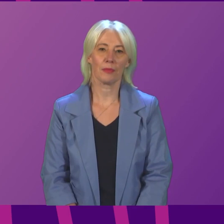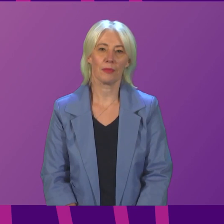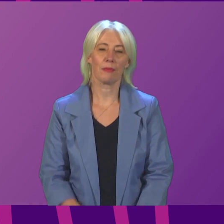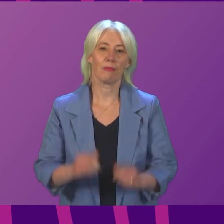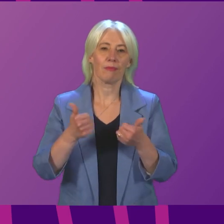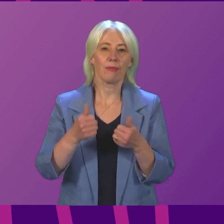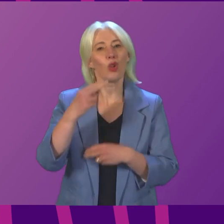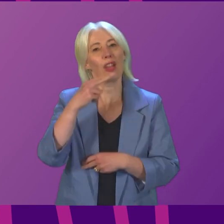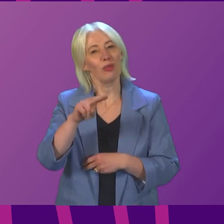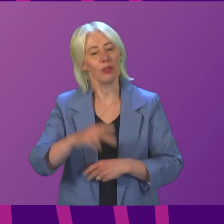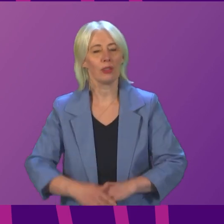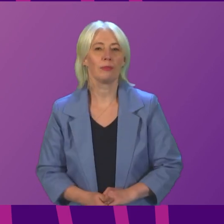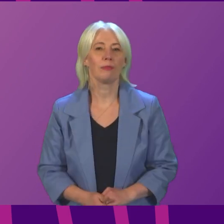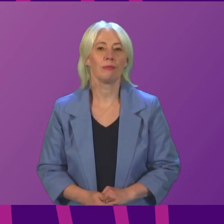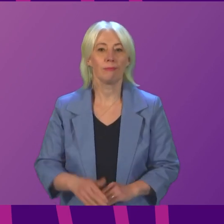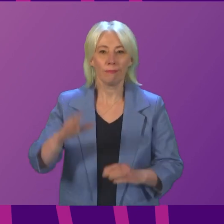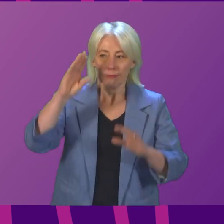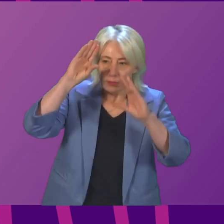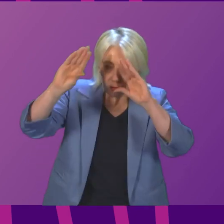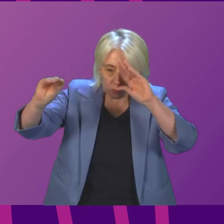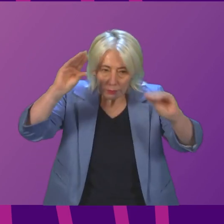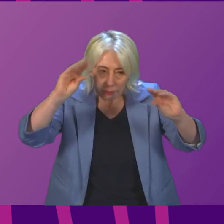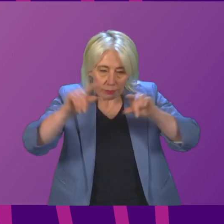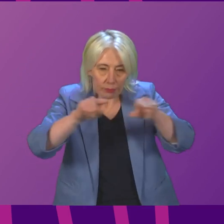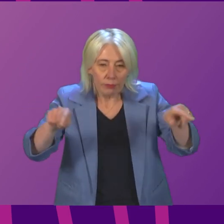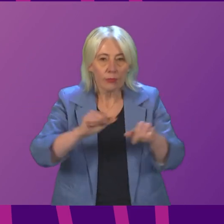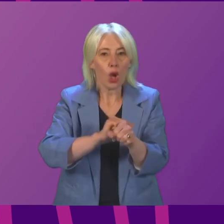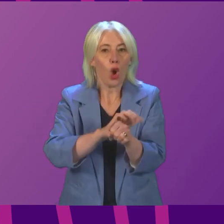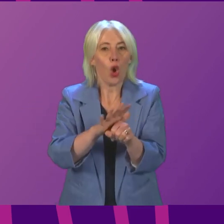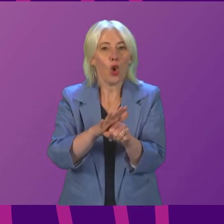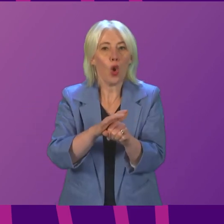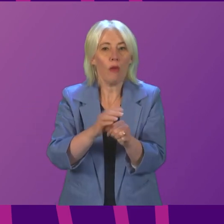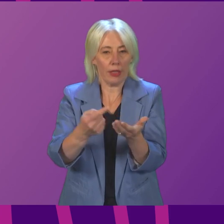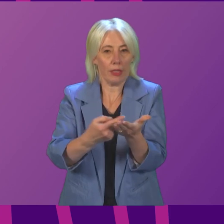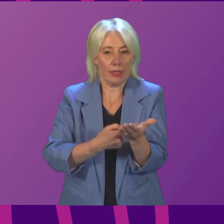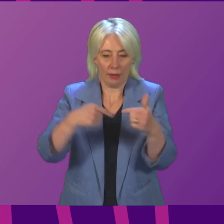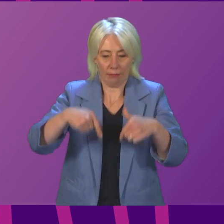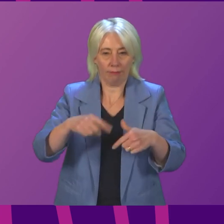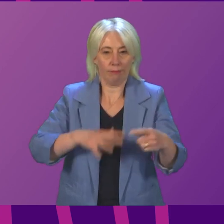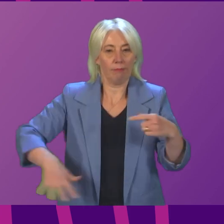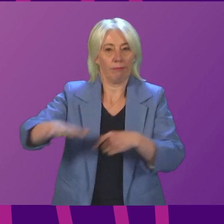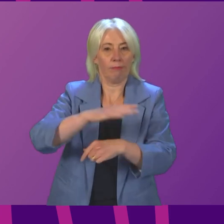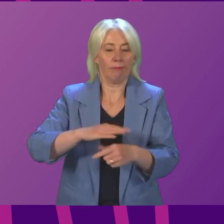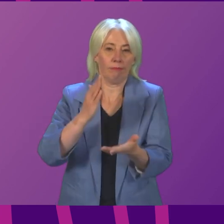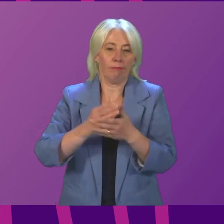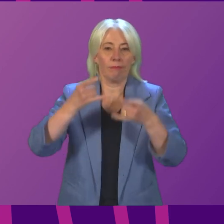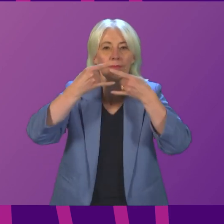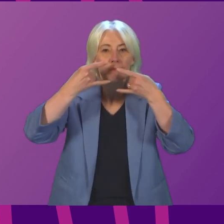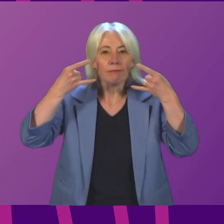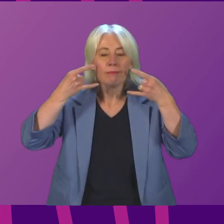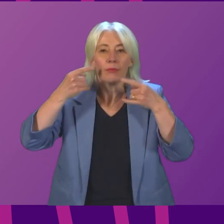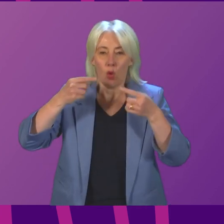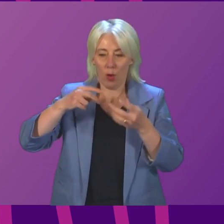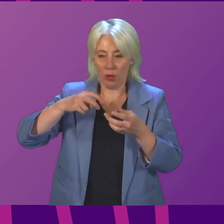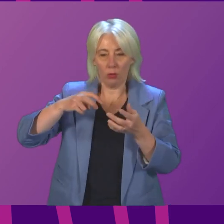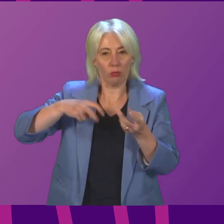Good afternoon. Can I remind members of the COVID-related measures that are in place and that face coverings should be worn when moving around